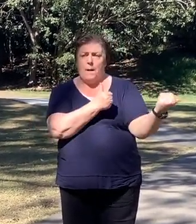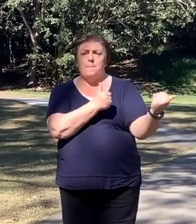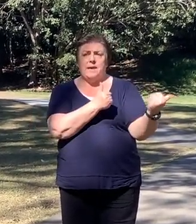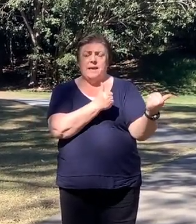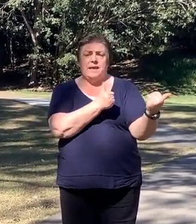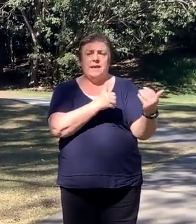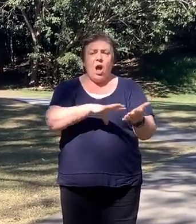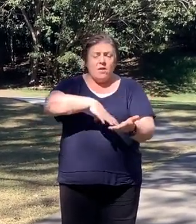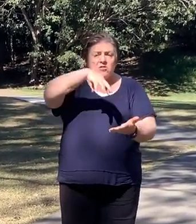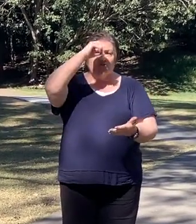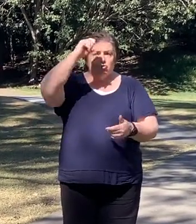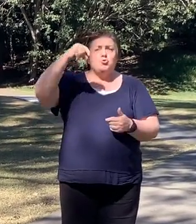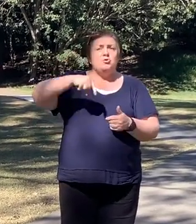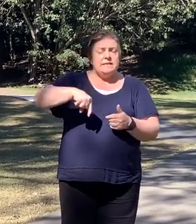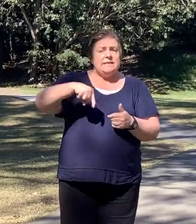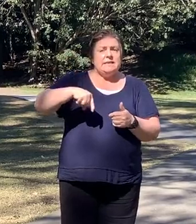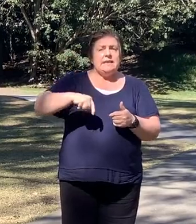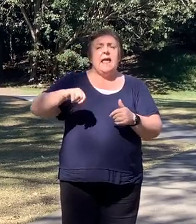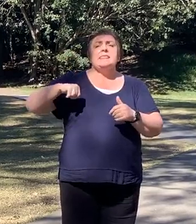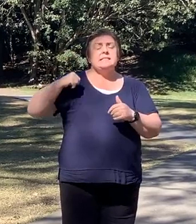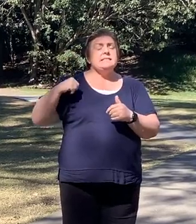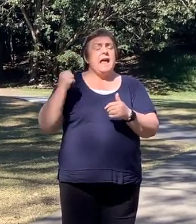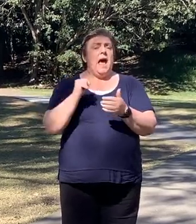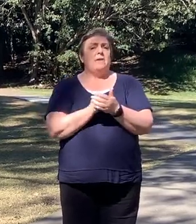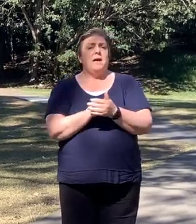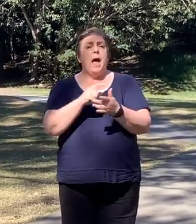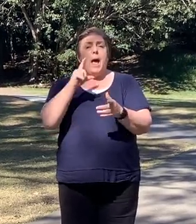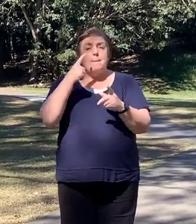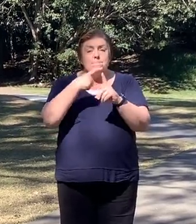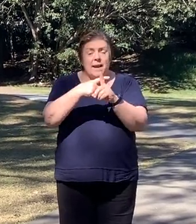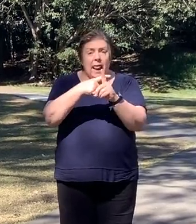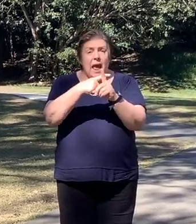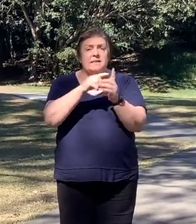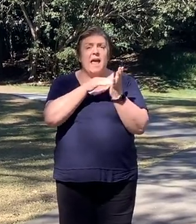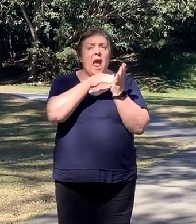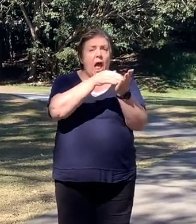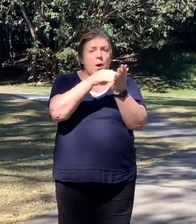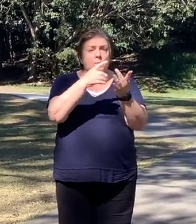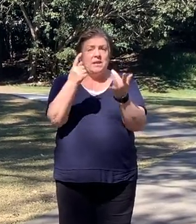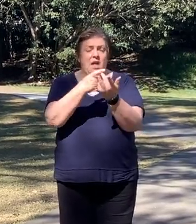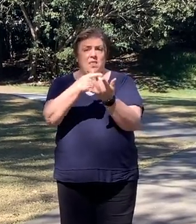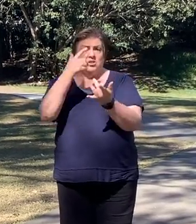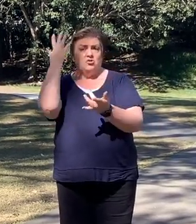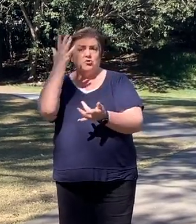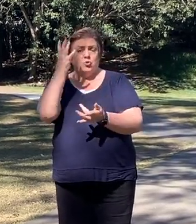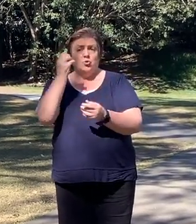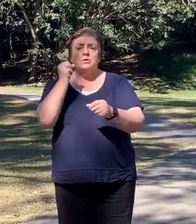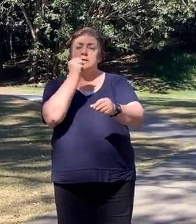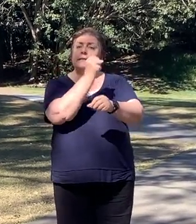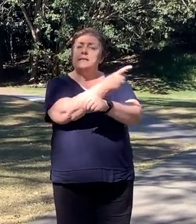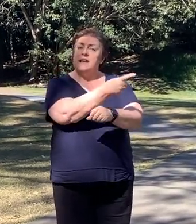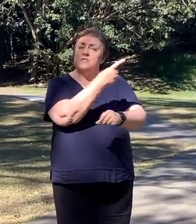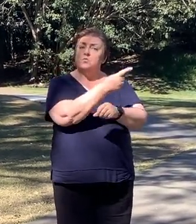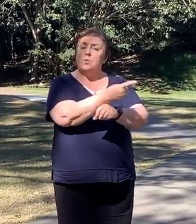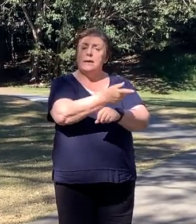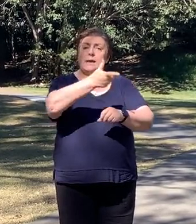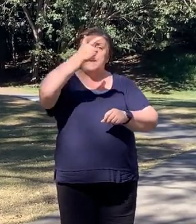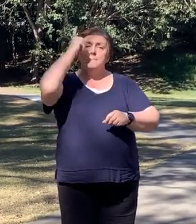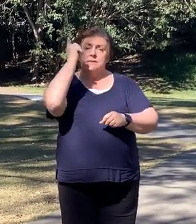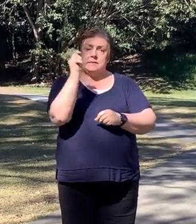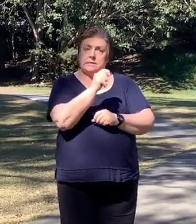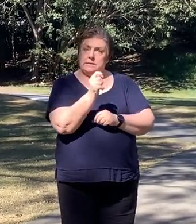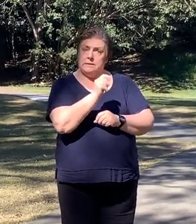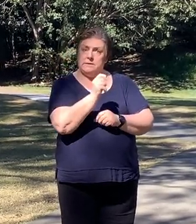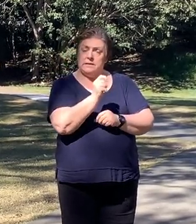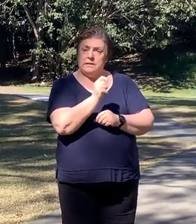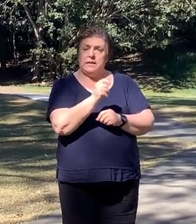but also assisting schools in the local area. Next week, Mrs. Gibson, our Deputy